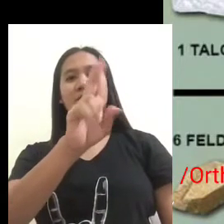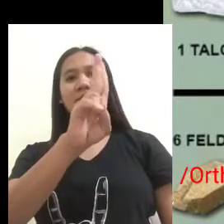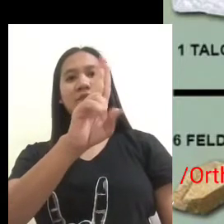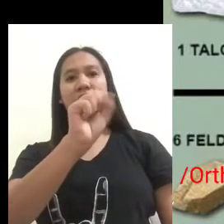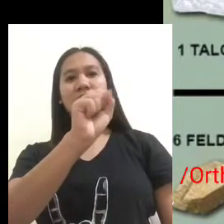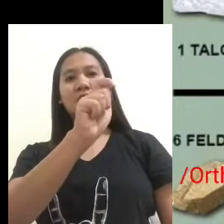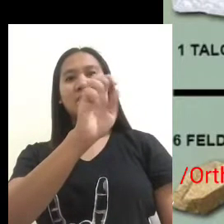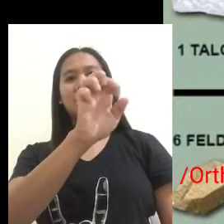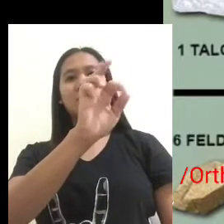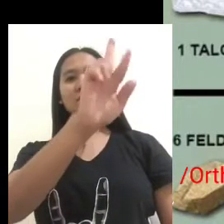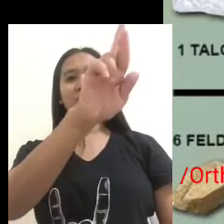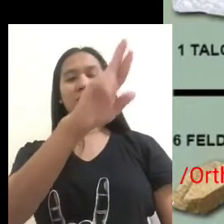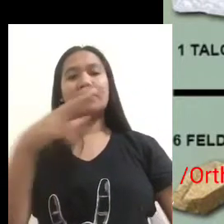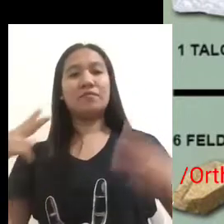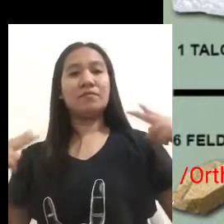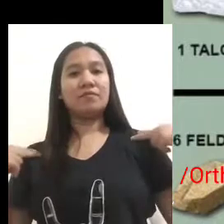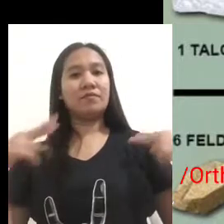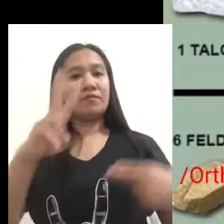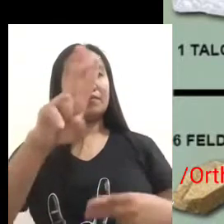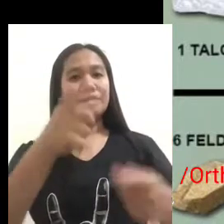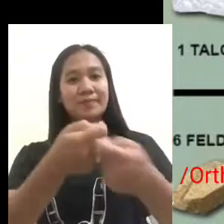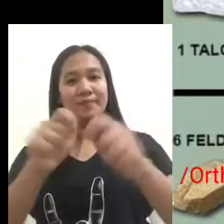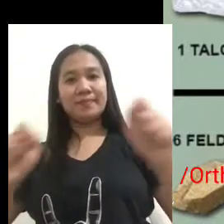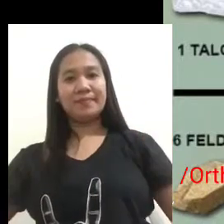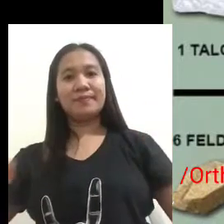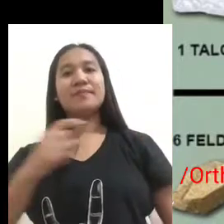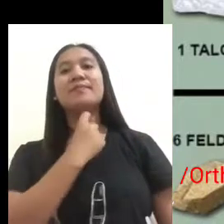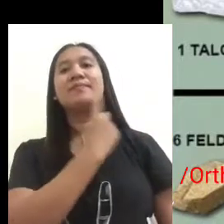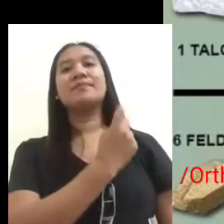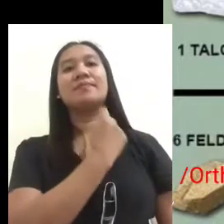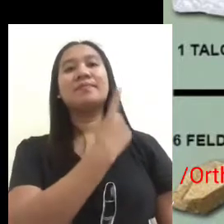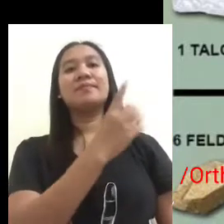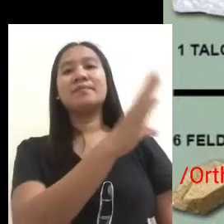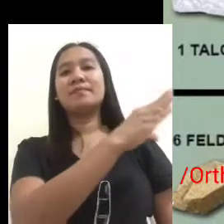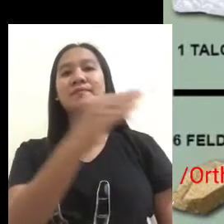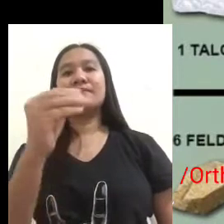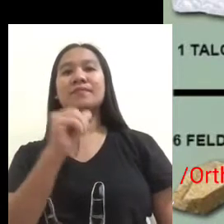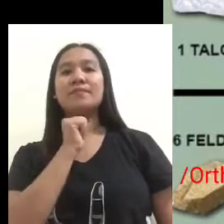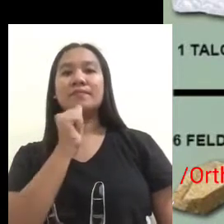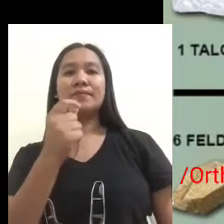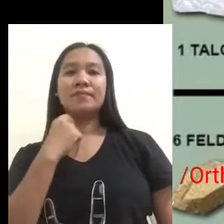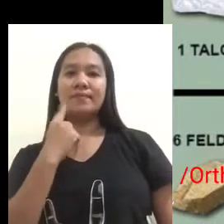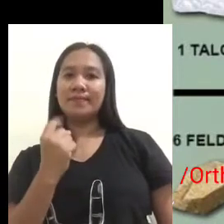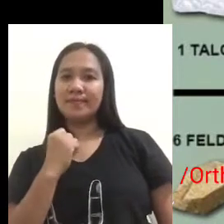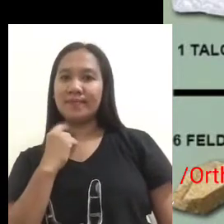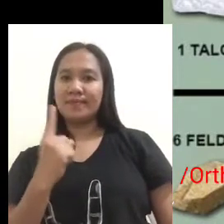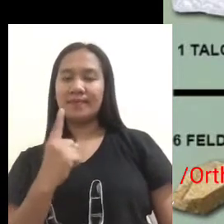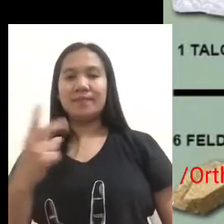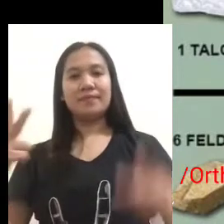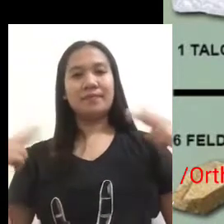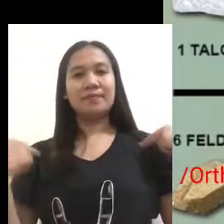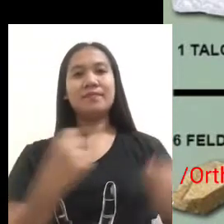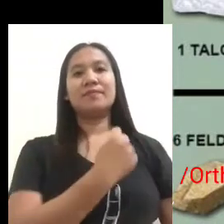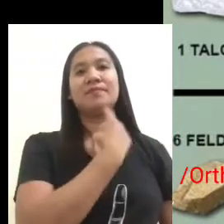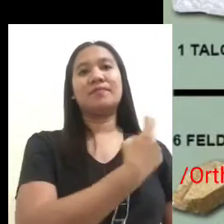talc 2 gypsum 3 calcite 4 fluorite 5